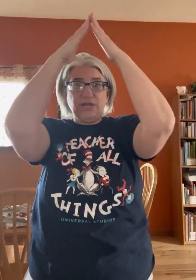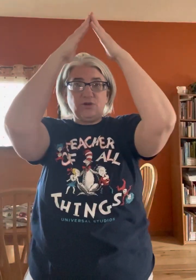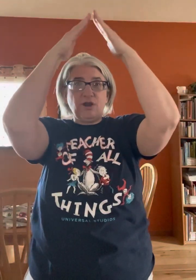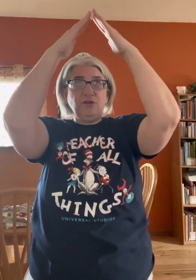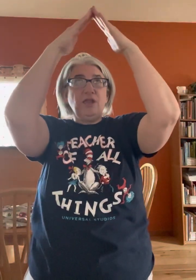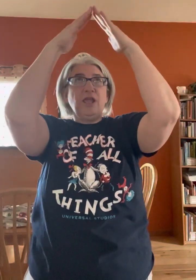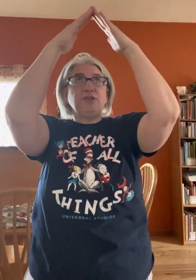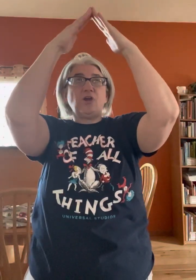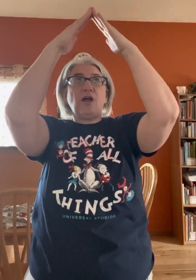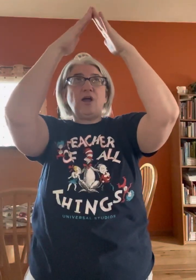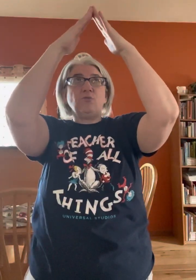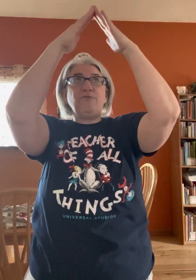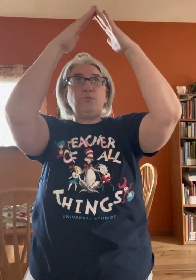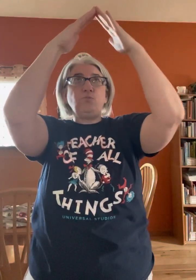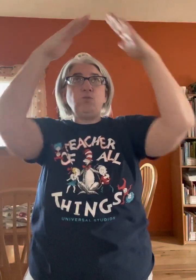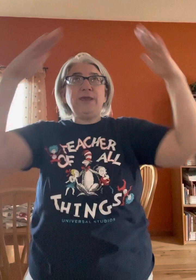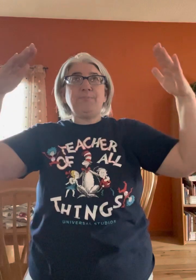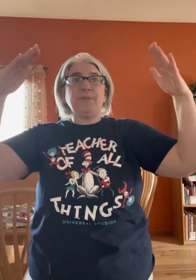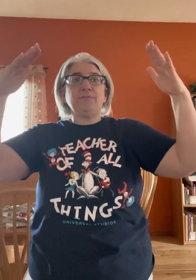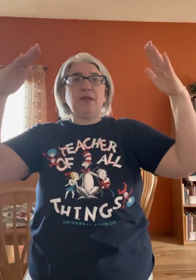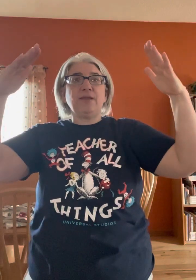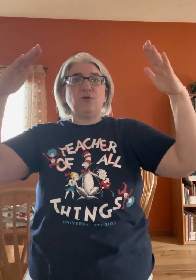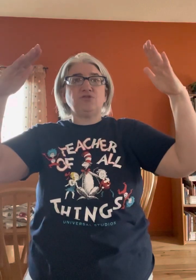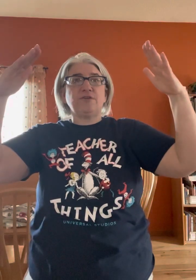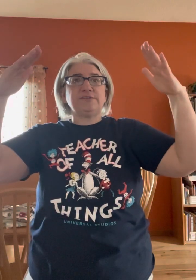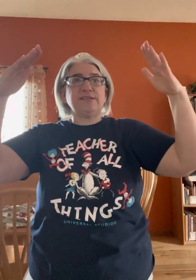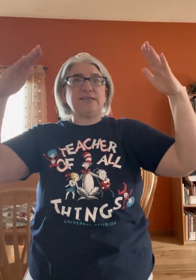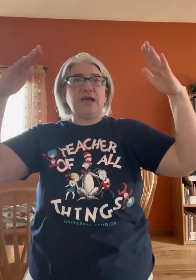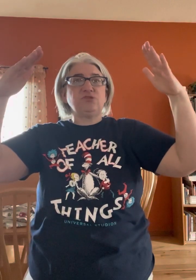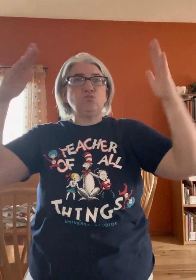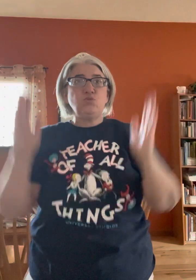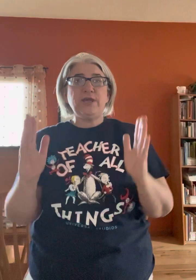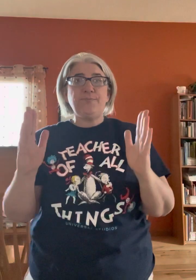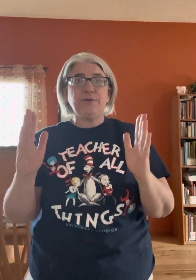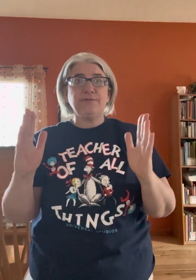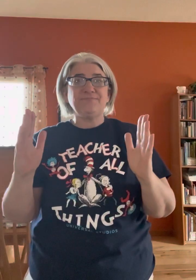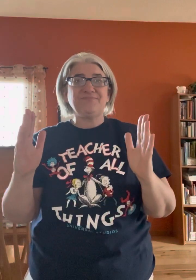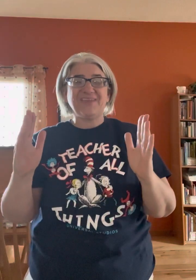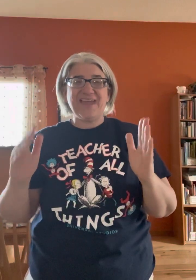kindergarten and draw a roof. Weep. And then draw the sides of the house. Weep. Okay?